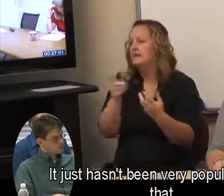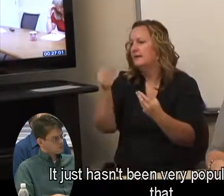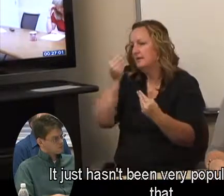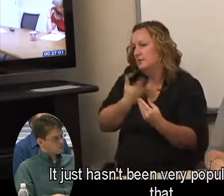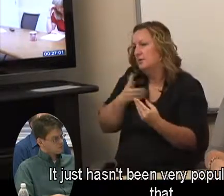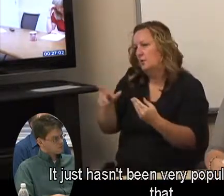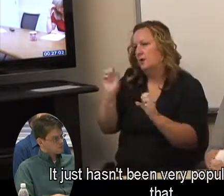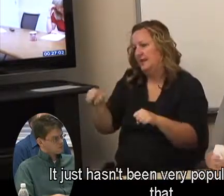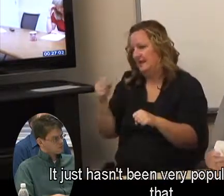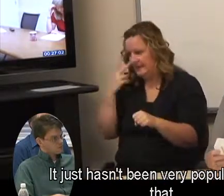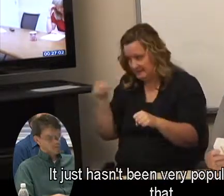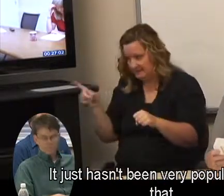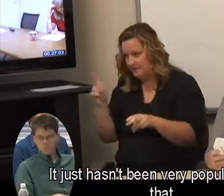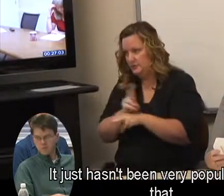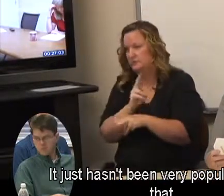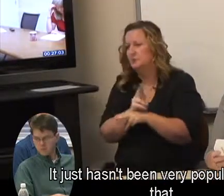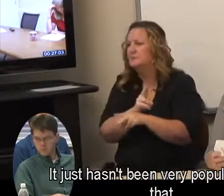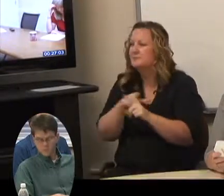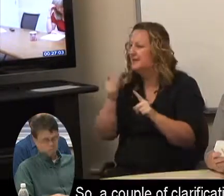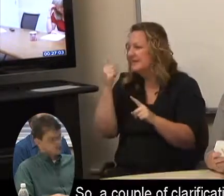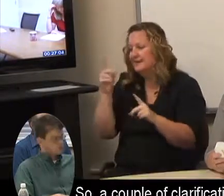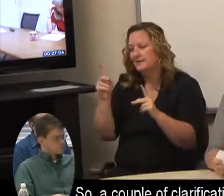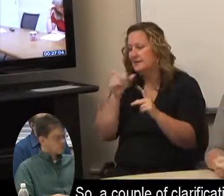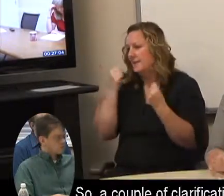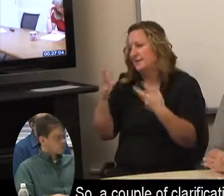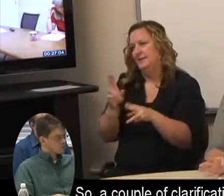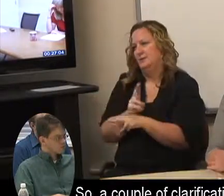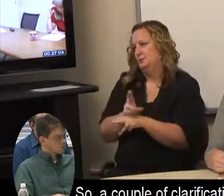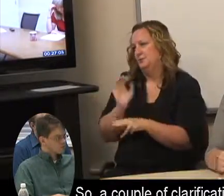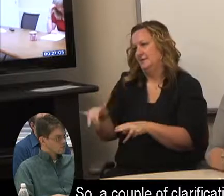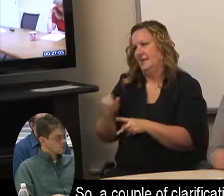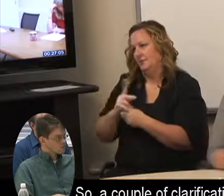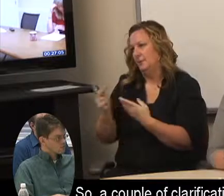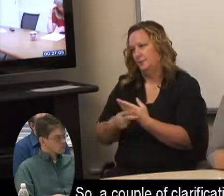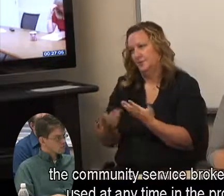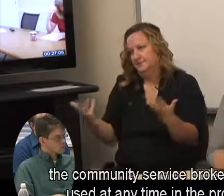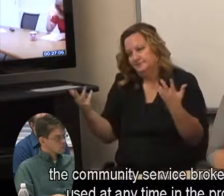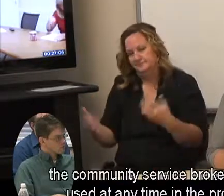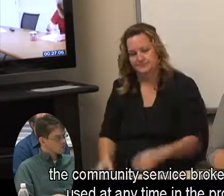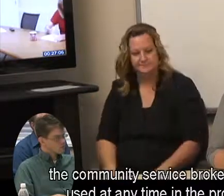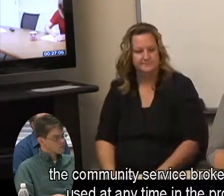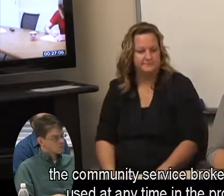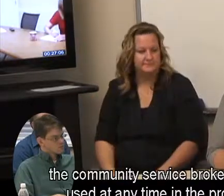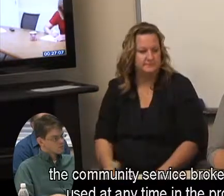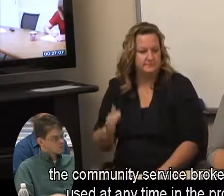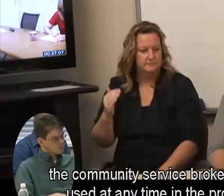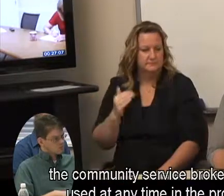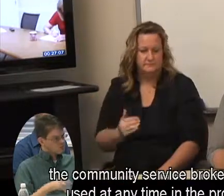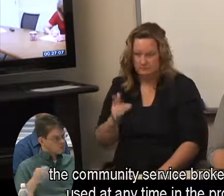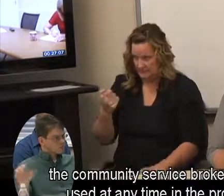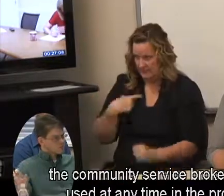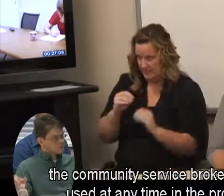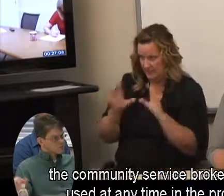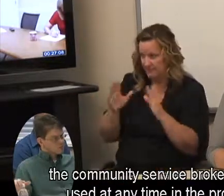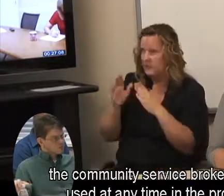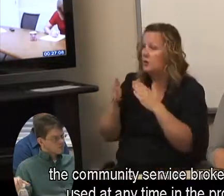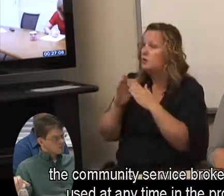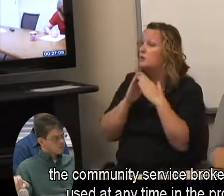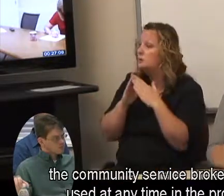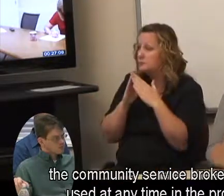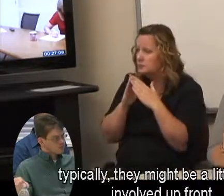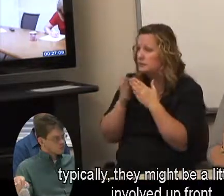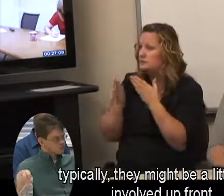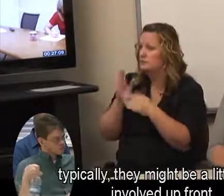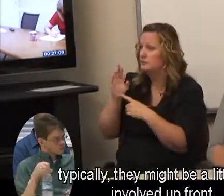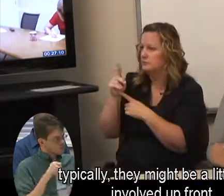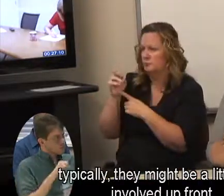been very popular. I'll just say that. So a couple clarifications. The community service brokers can be used at any time in the